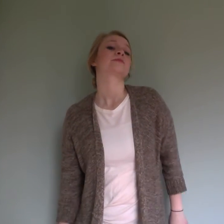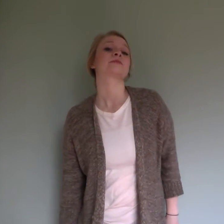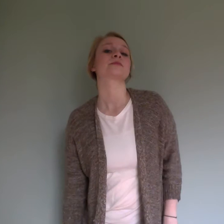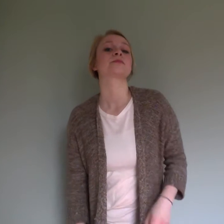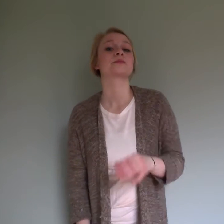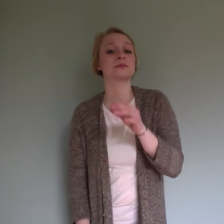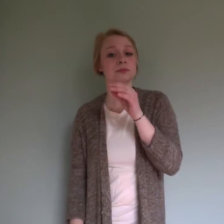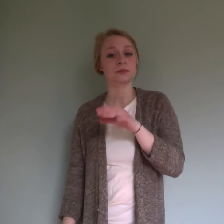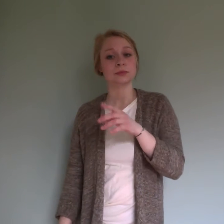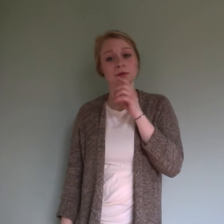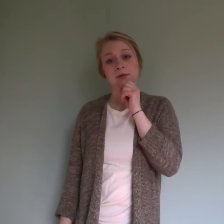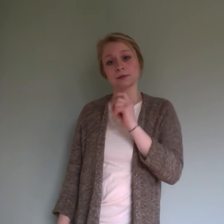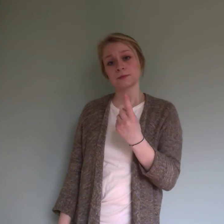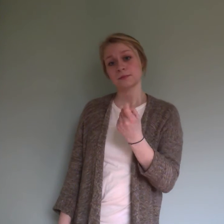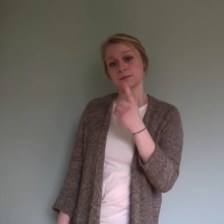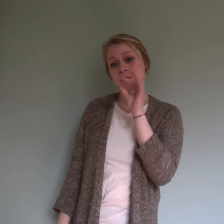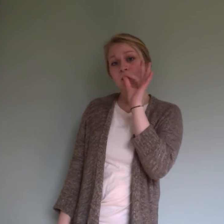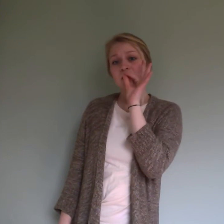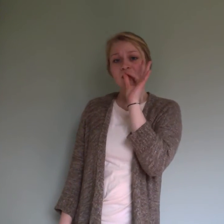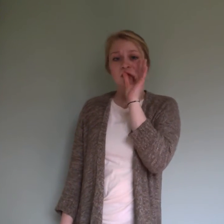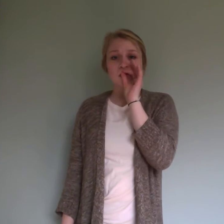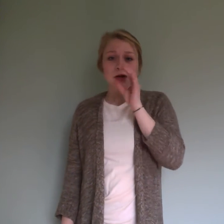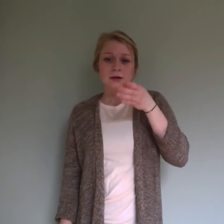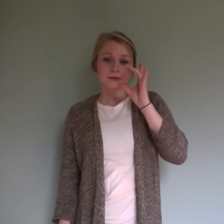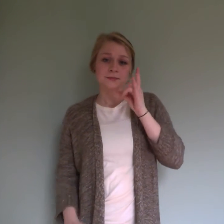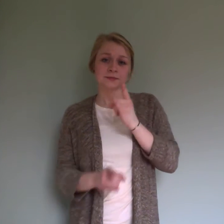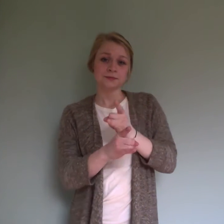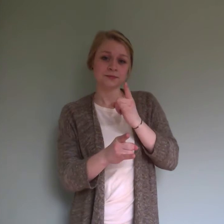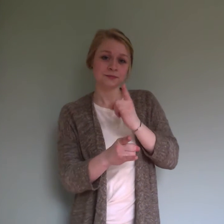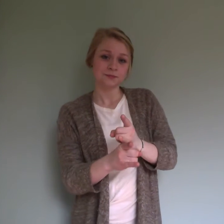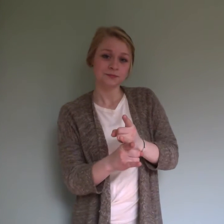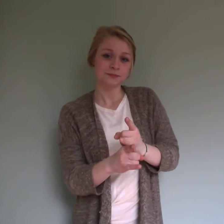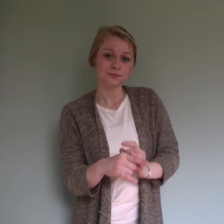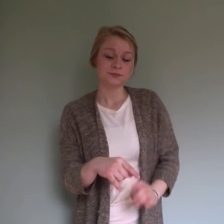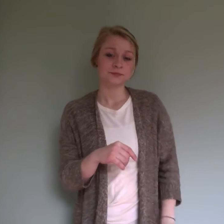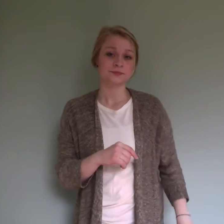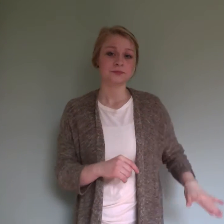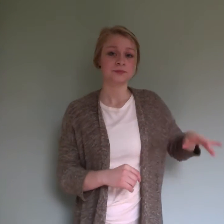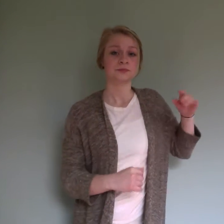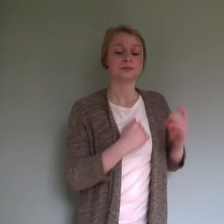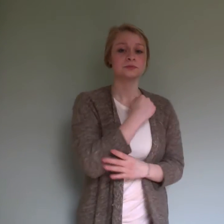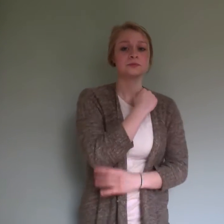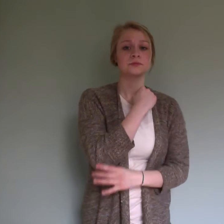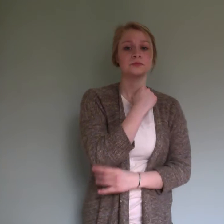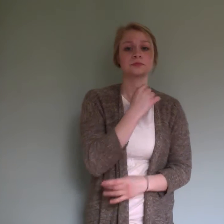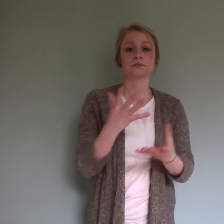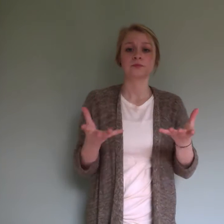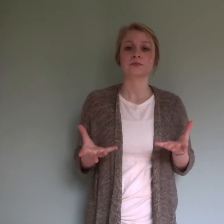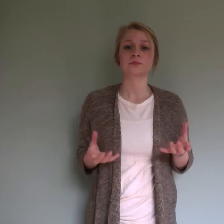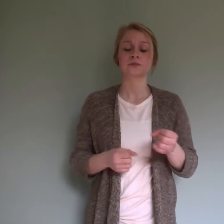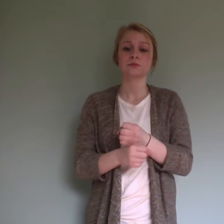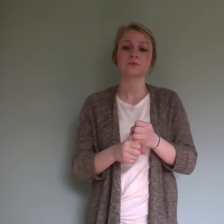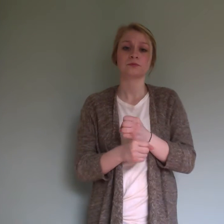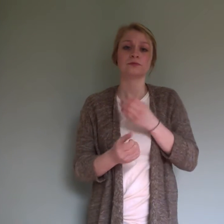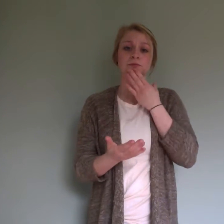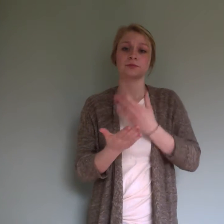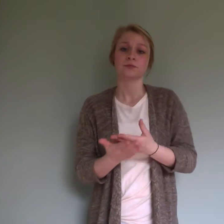quicker By 11, smoking herb and drinking burning liquor Never rich, so we were out to make that